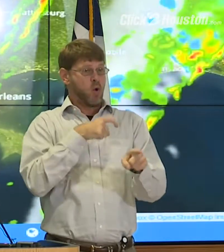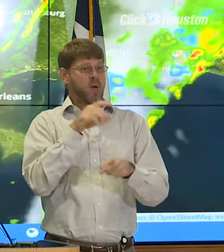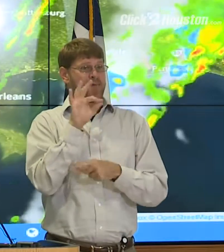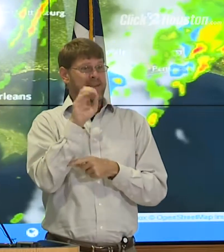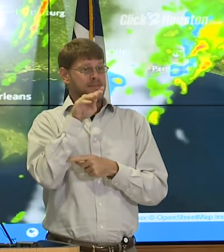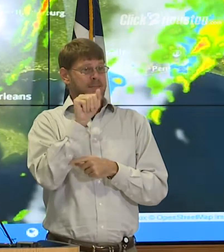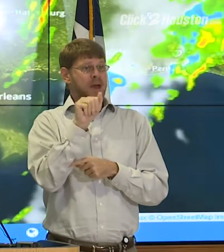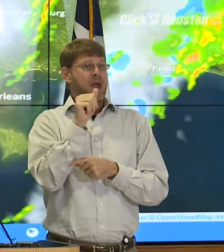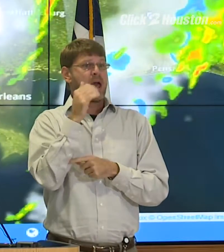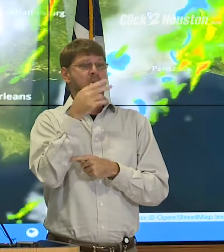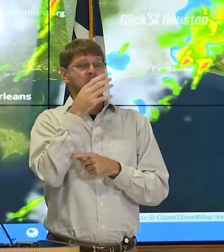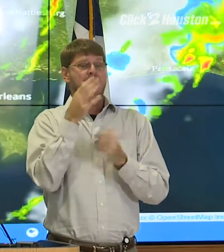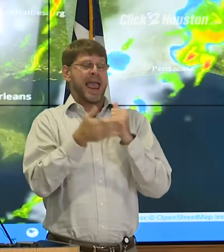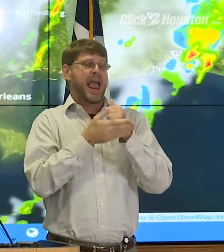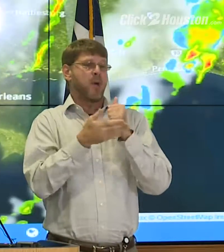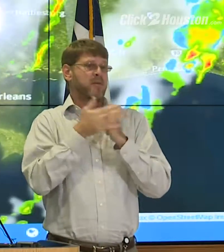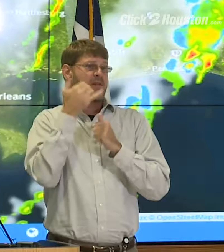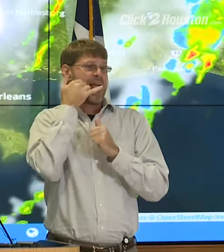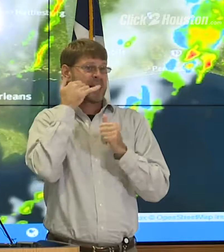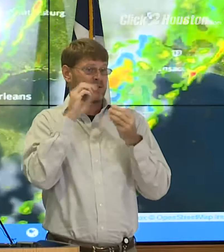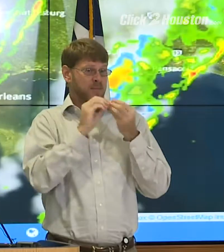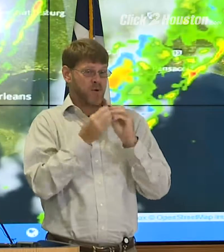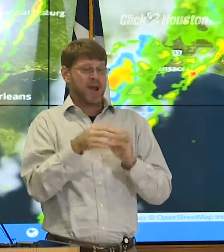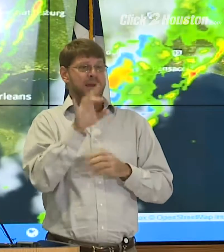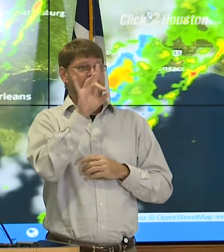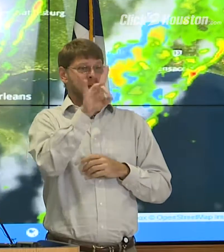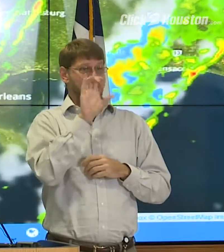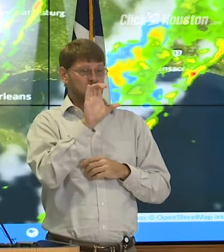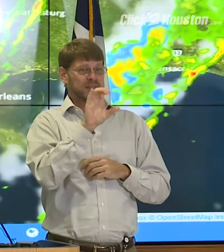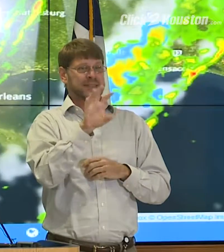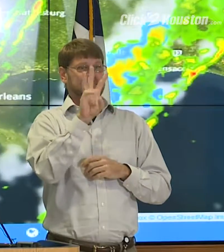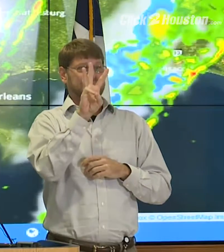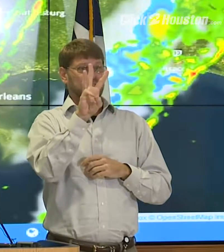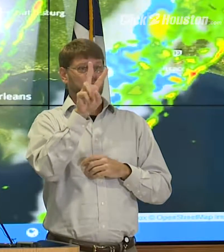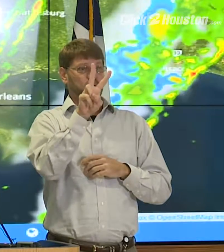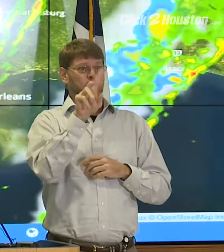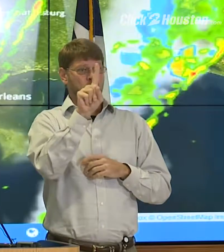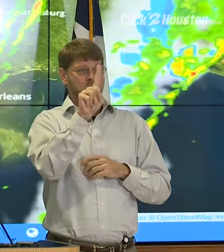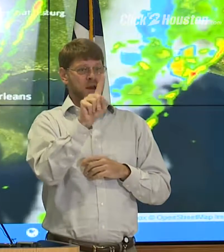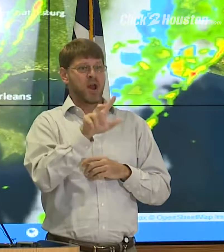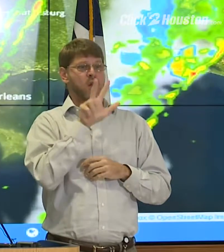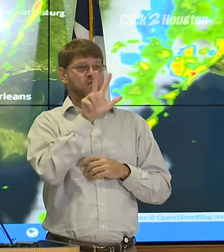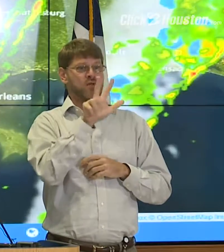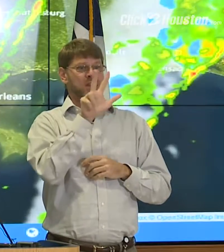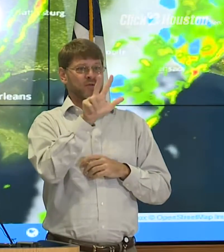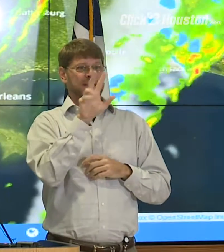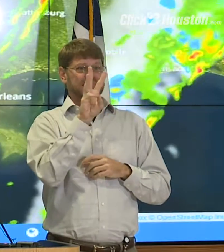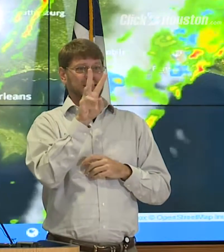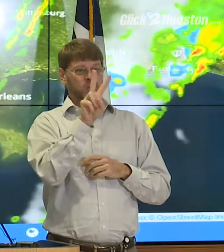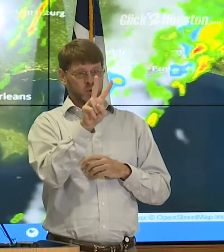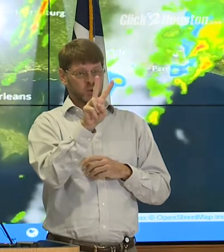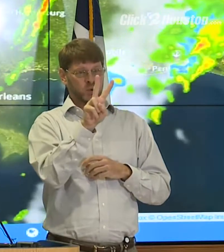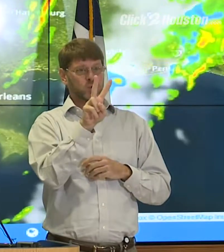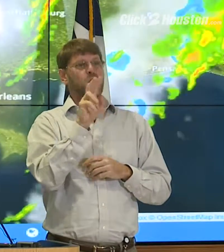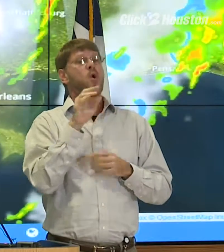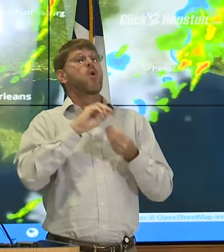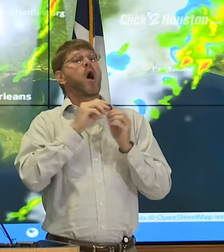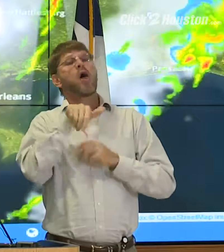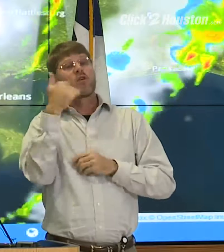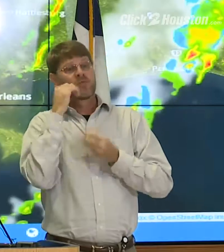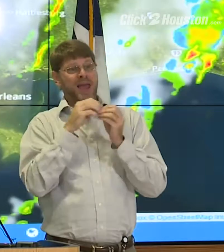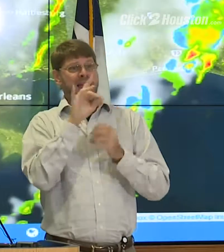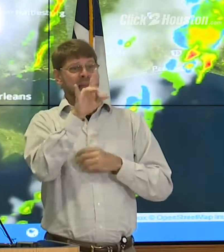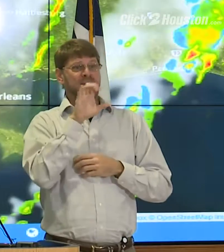helpline, and it's 800-621-3362 or 800